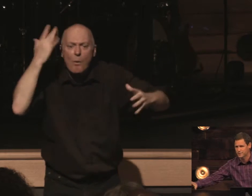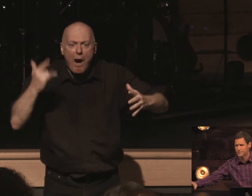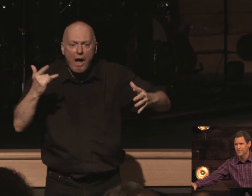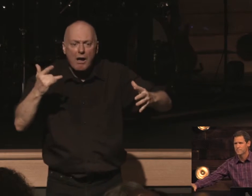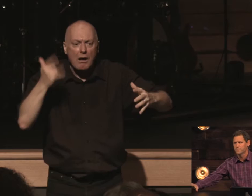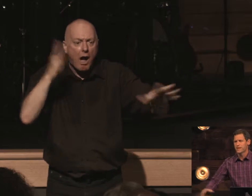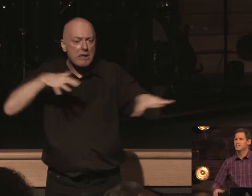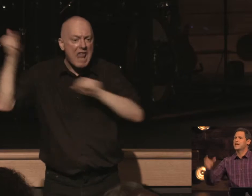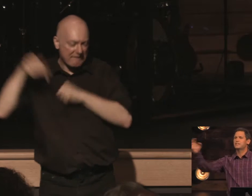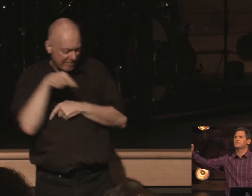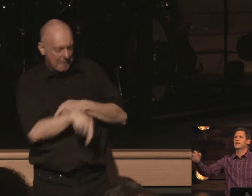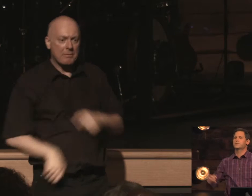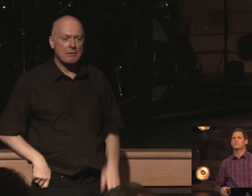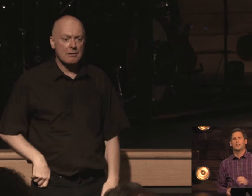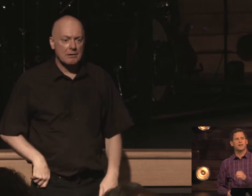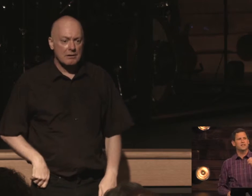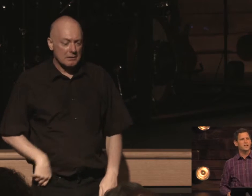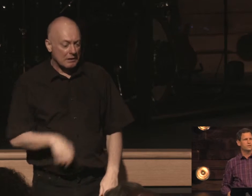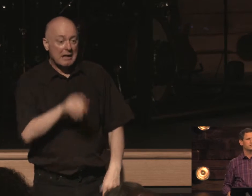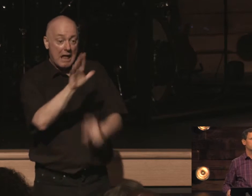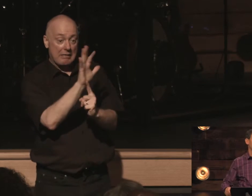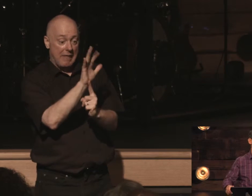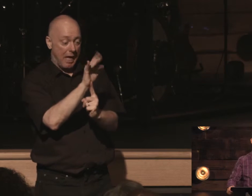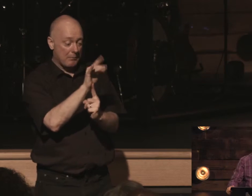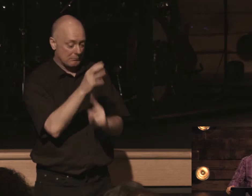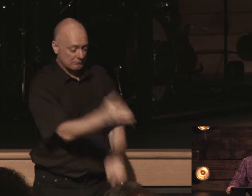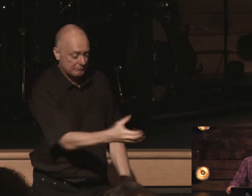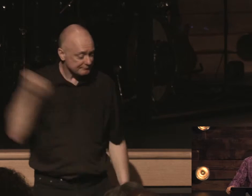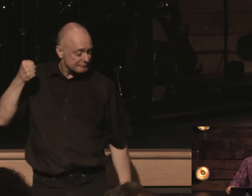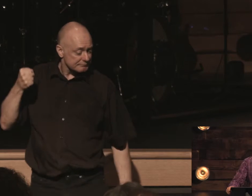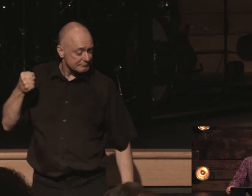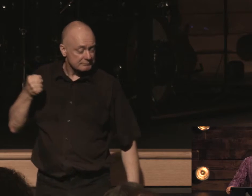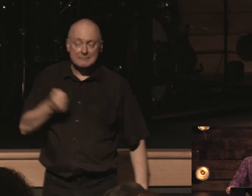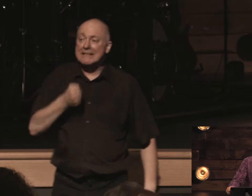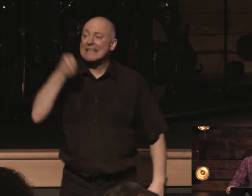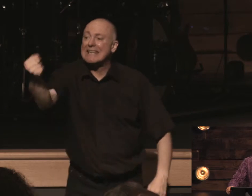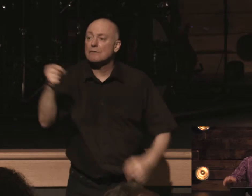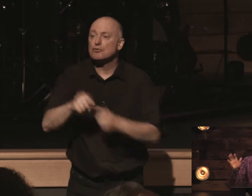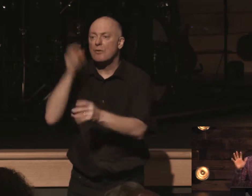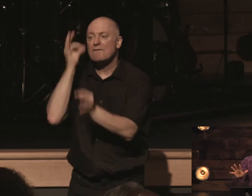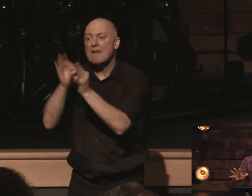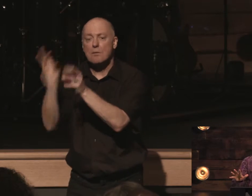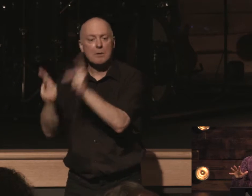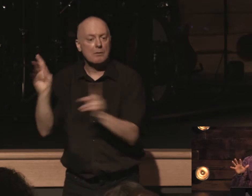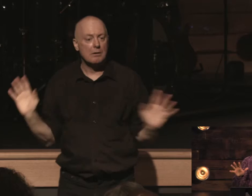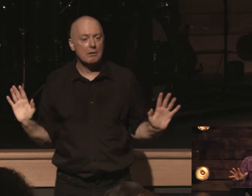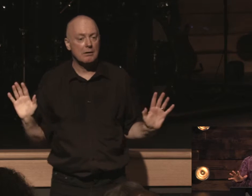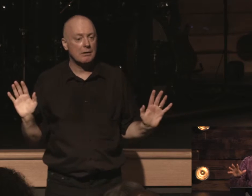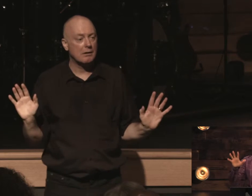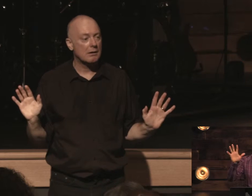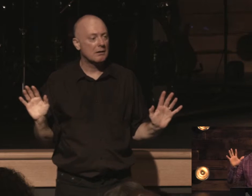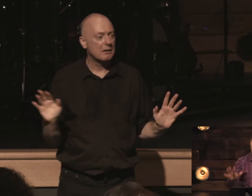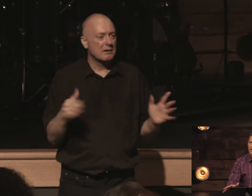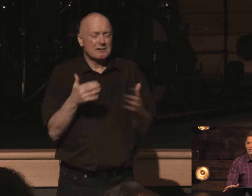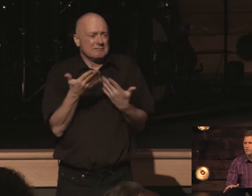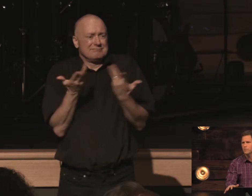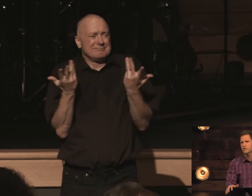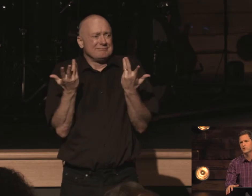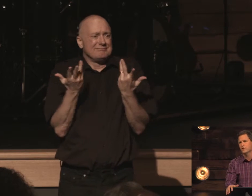and he takes his lampstand and he gives it to a people who are faithful to what he has said regardless of the fear of man regardless of the pressure of